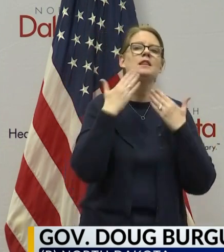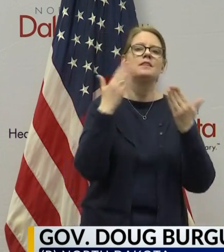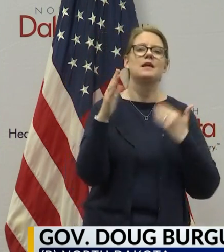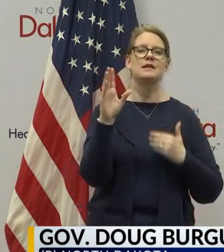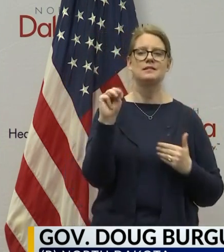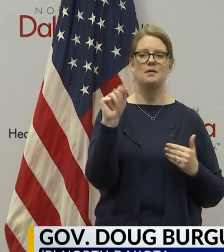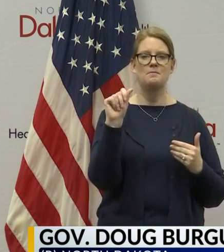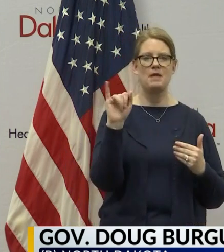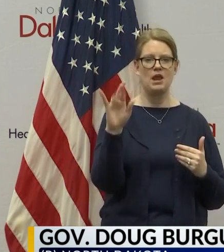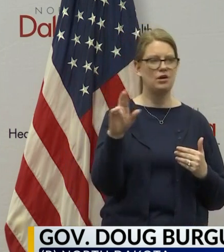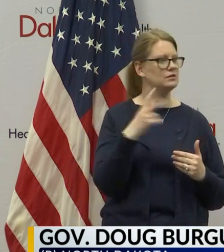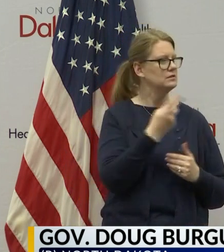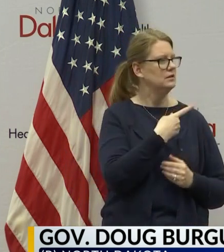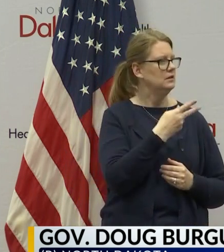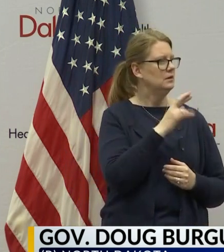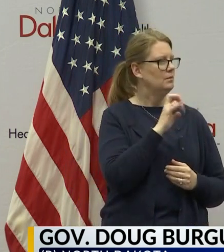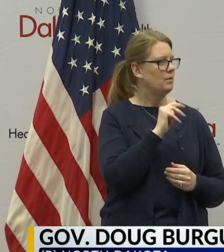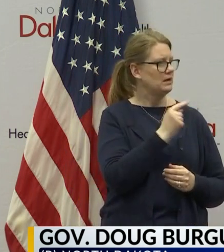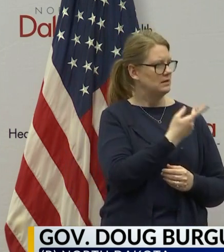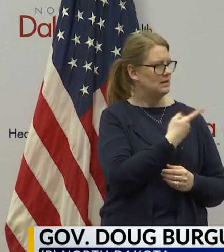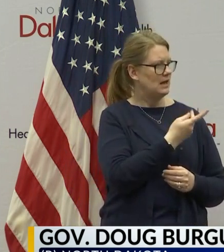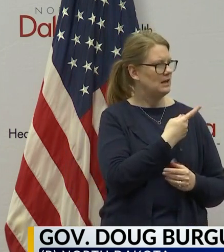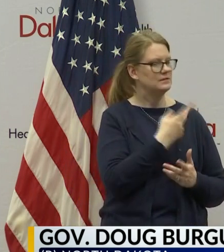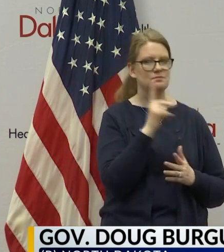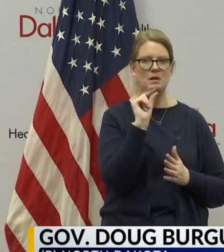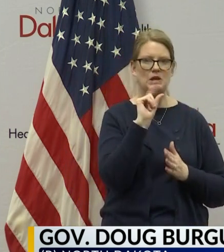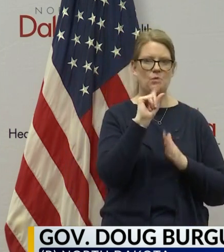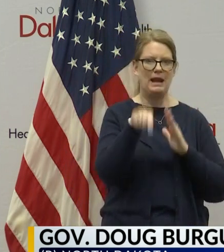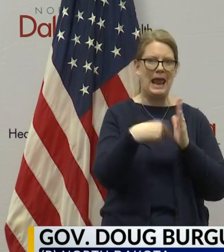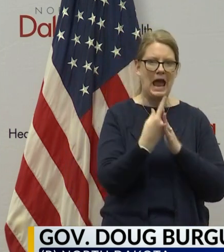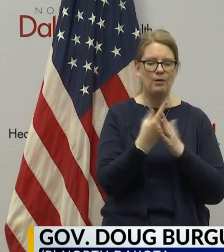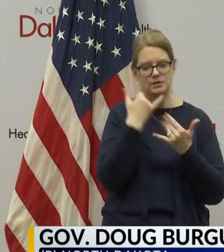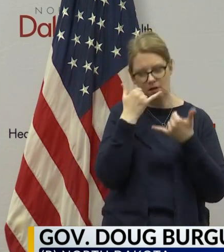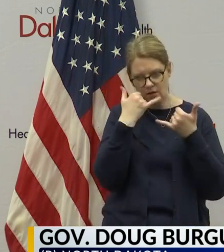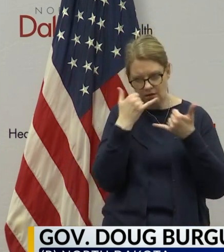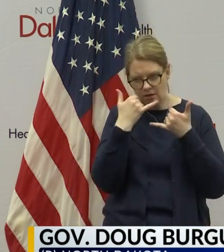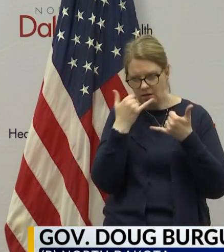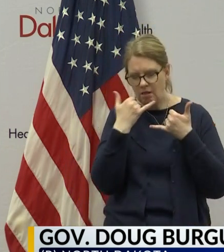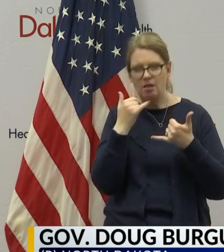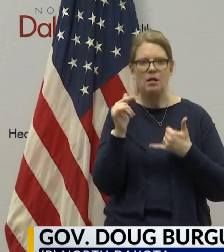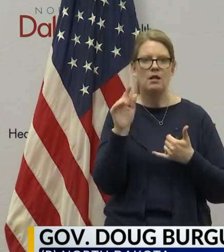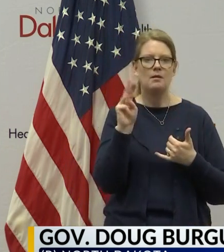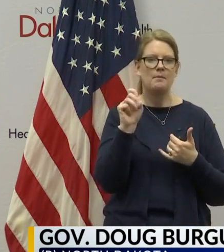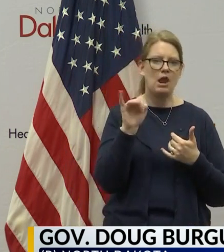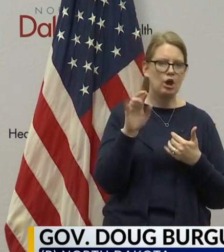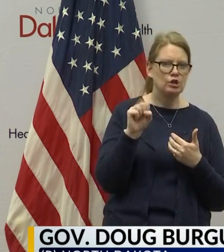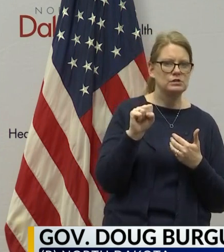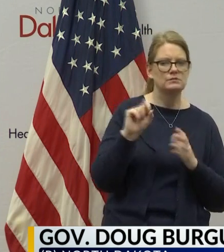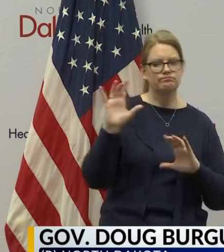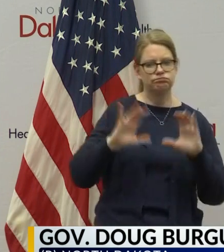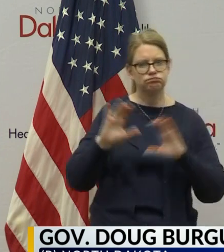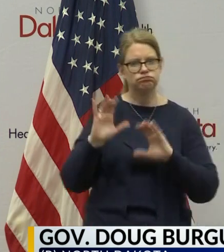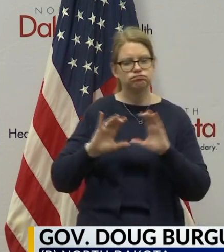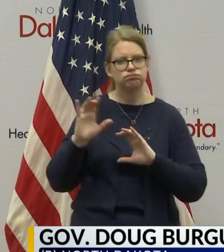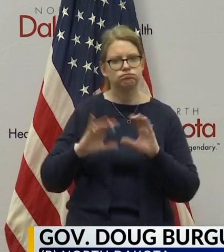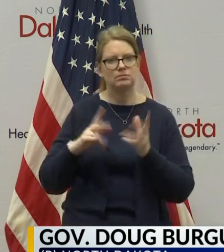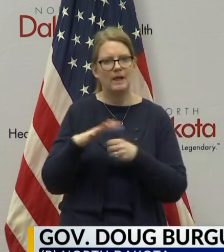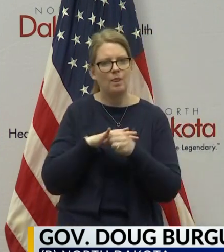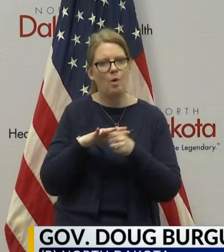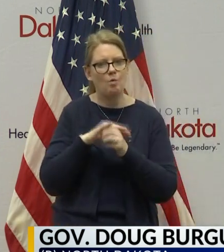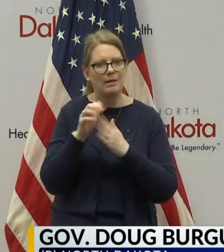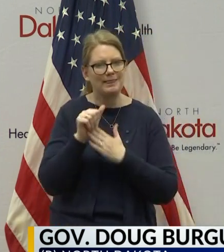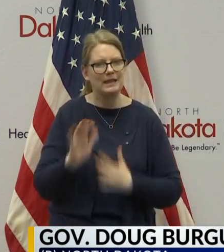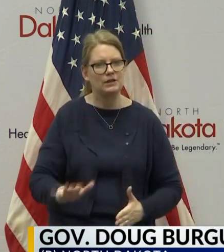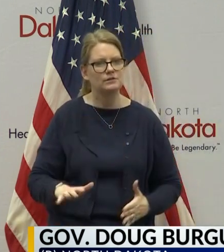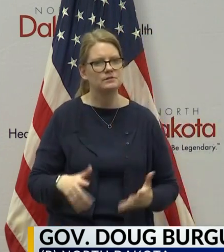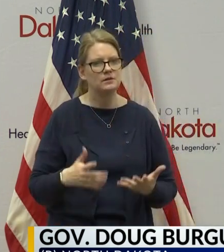mayors that Brent and I probably each spent 20 hours this weekend on phone calls. Talking to local leaders